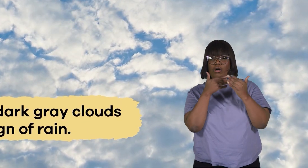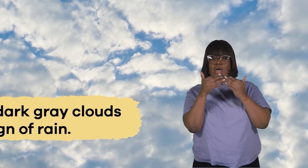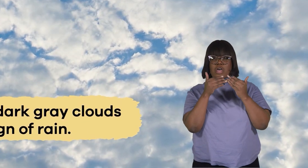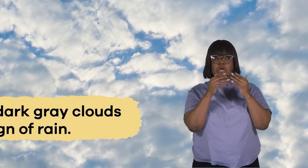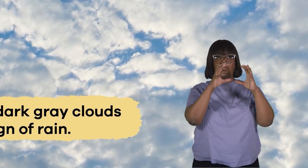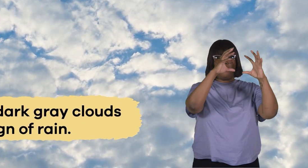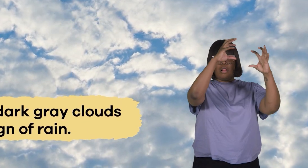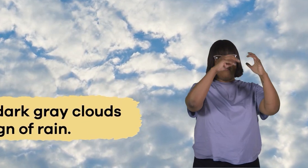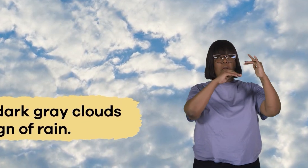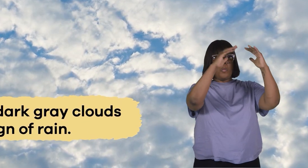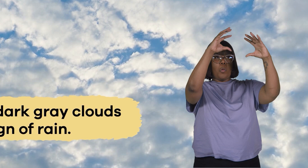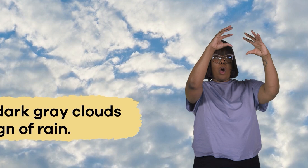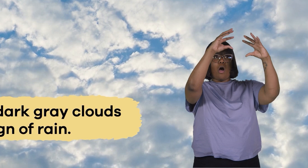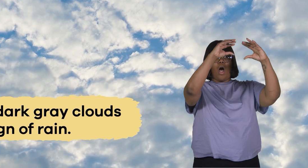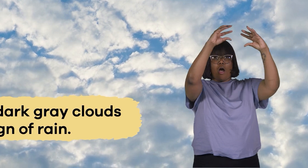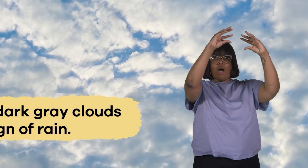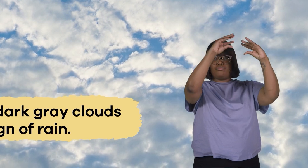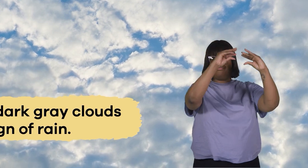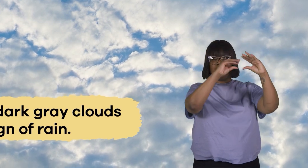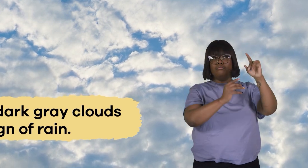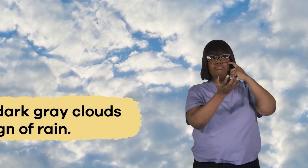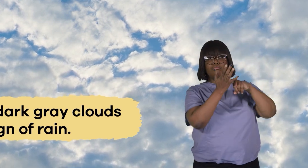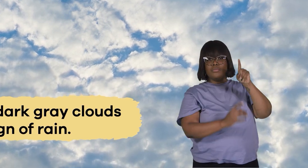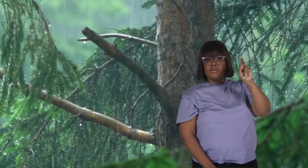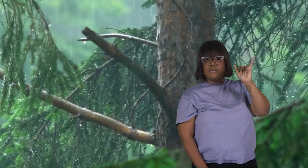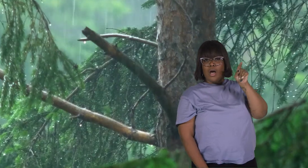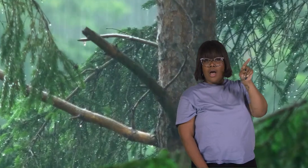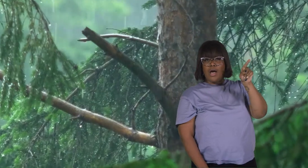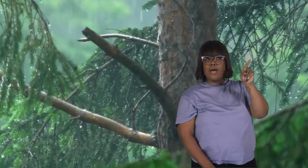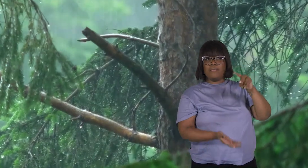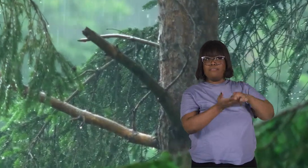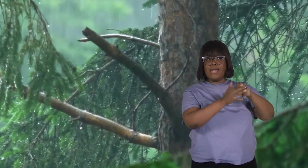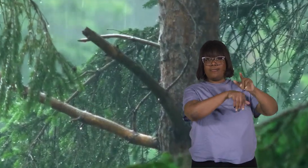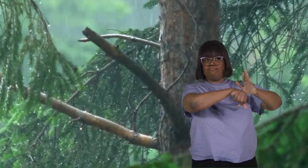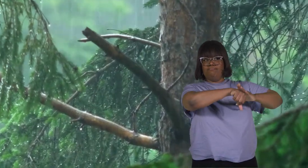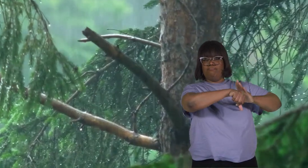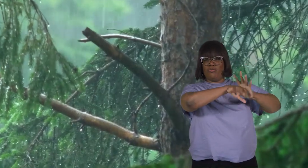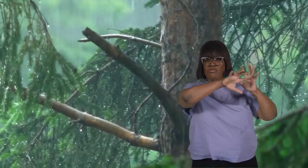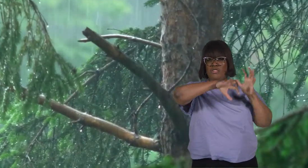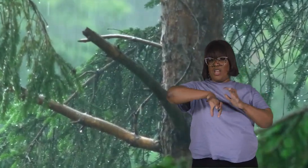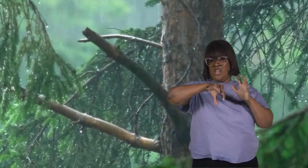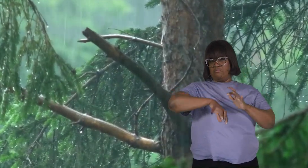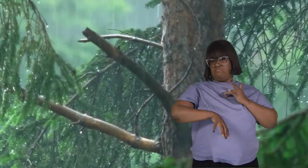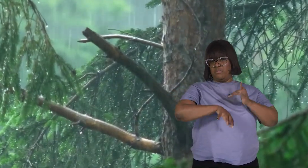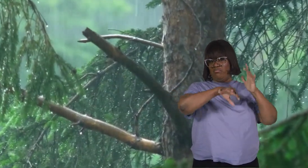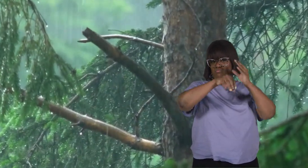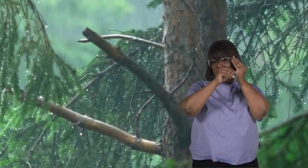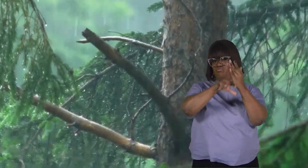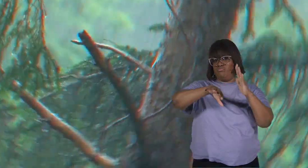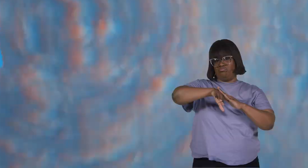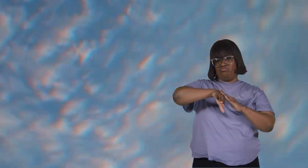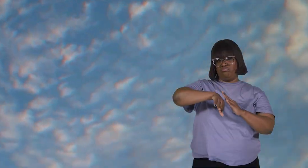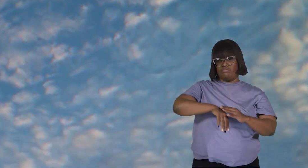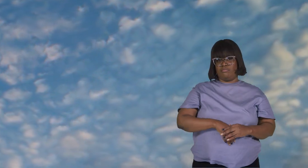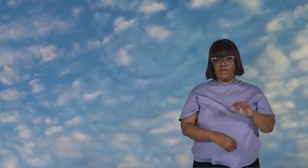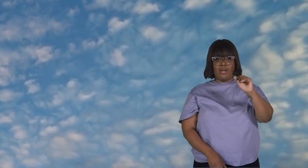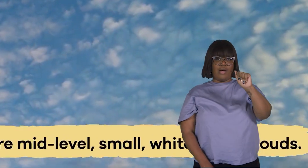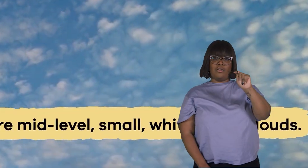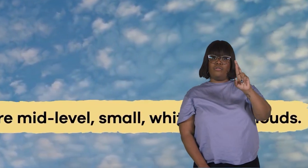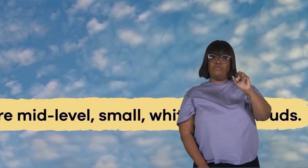mid-level clouds. If you see them in the sky, they are usually a sign of rain. Altocumulus clouds